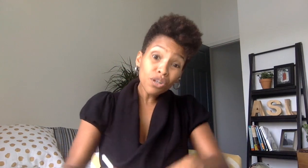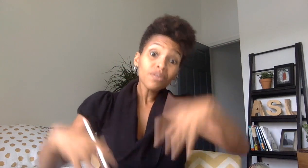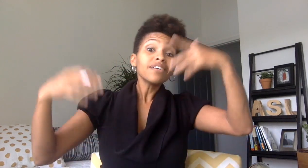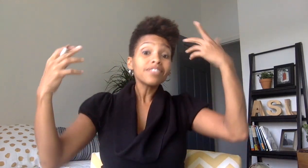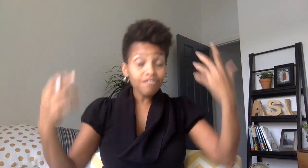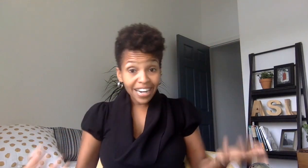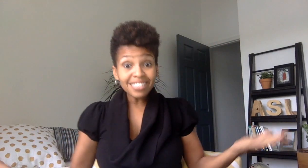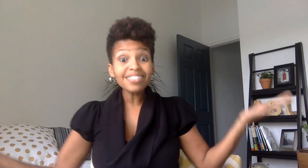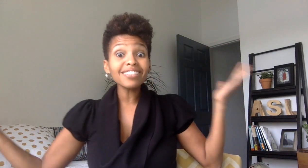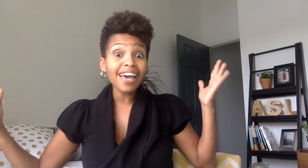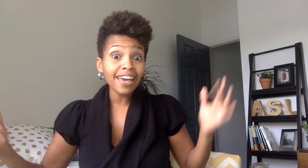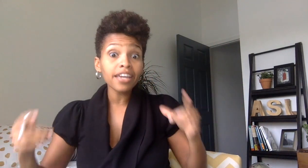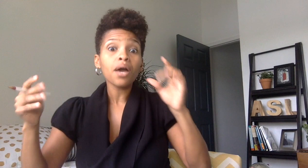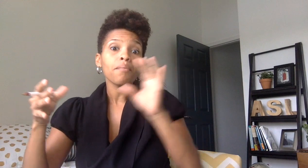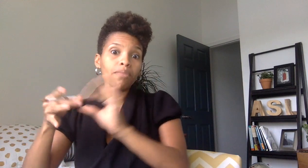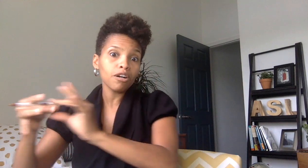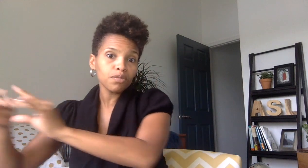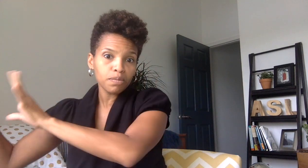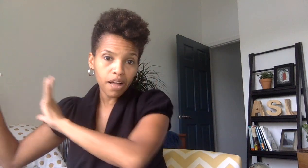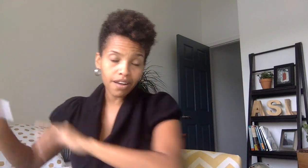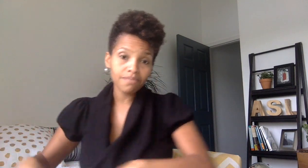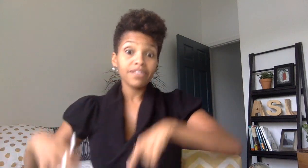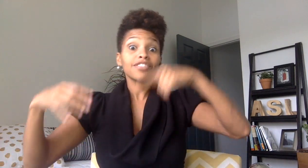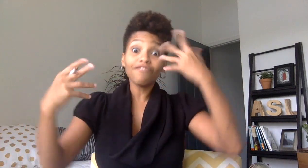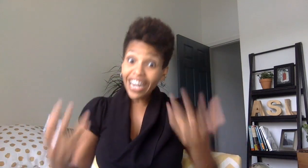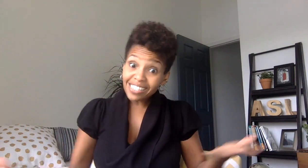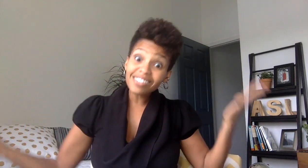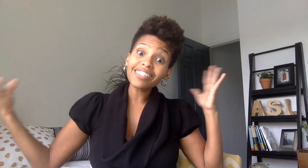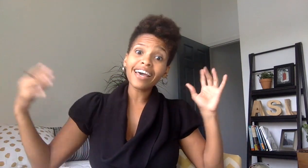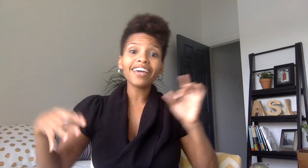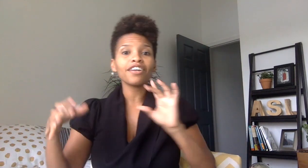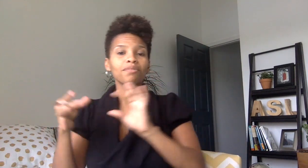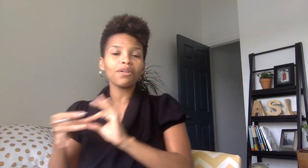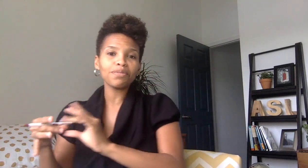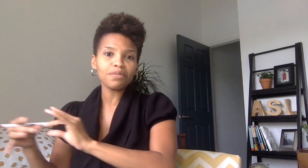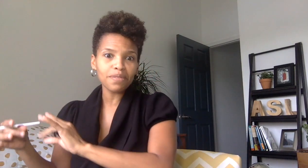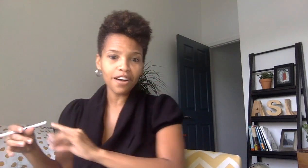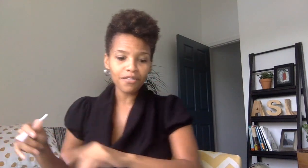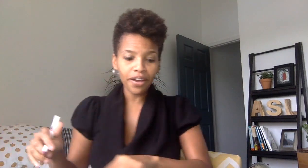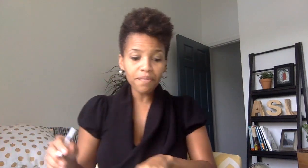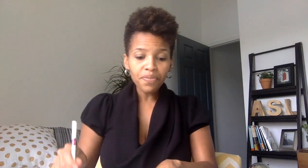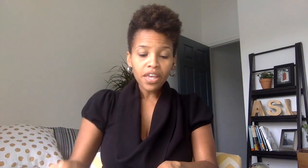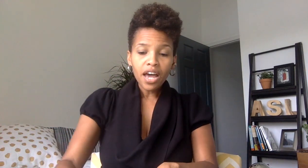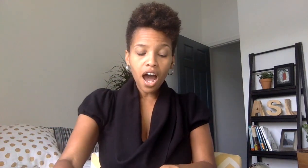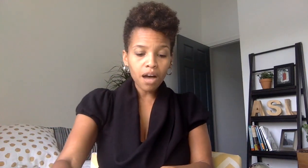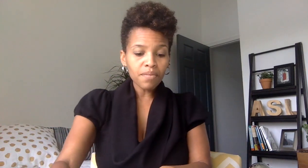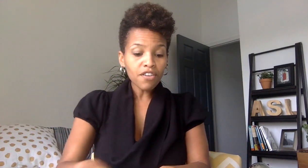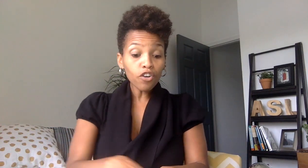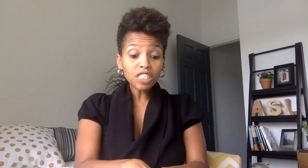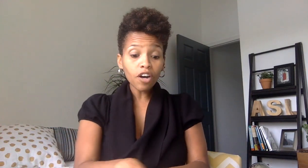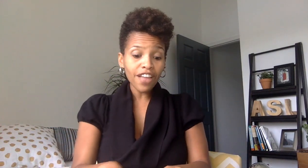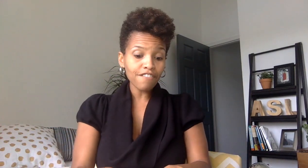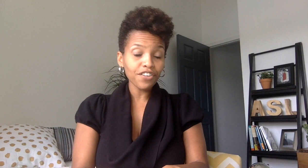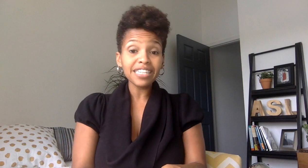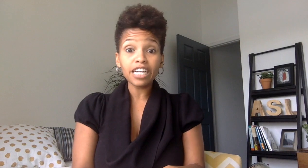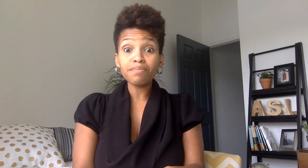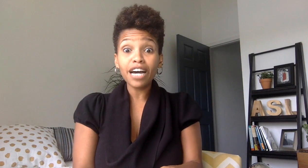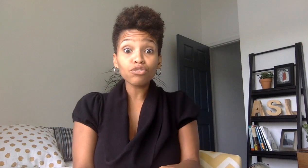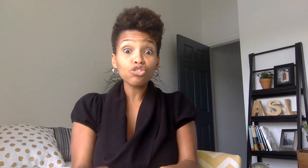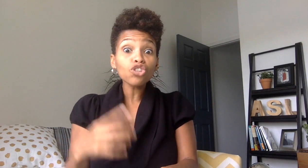suffice it to say blah blah blah suffice it to say blah blah right um first of all that phrase comes out so